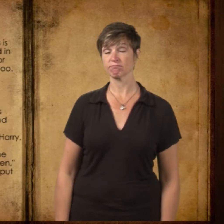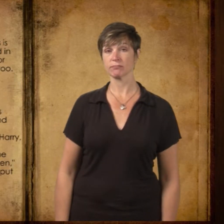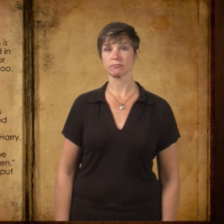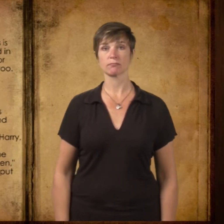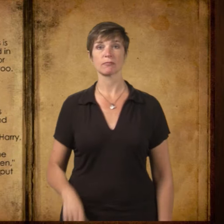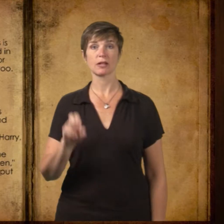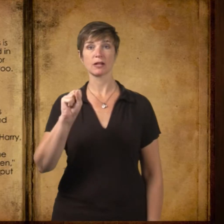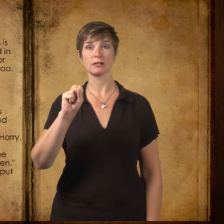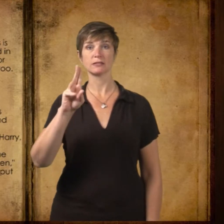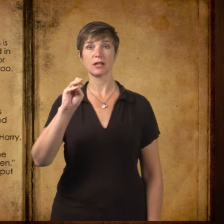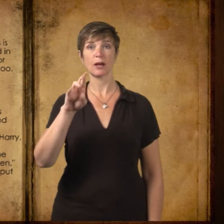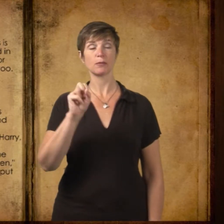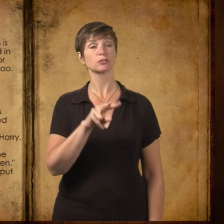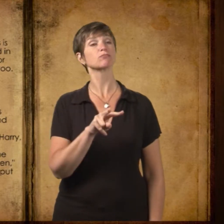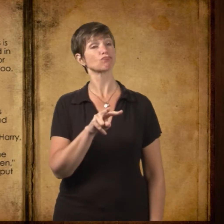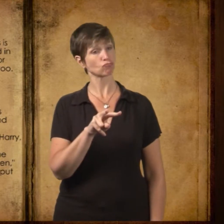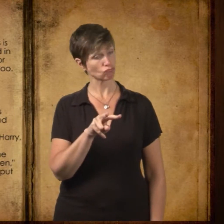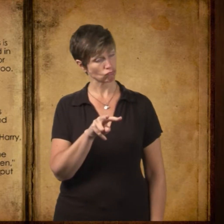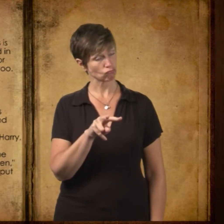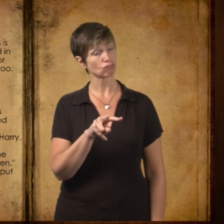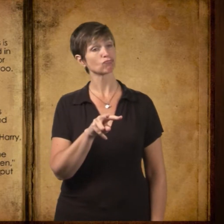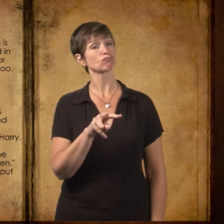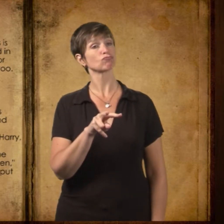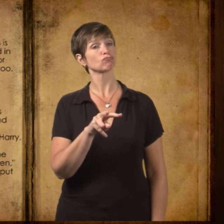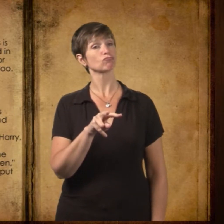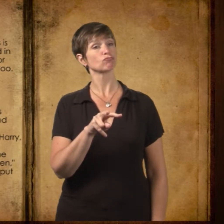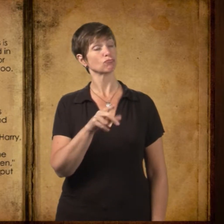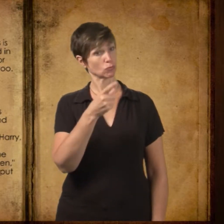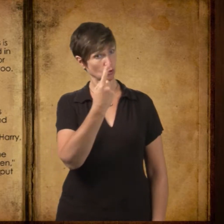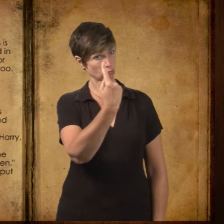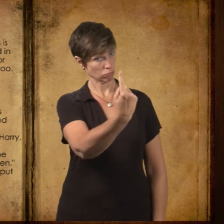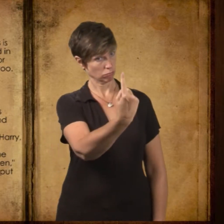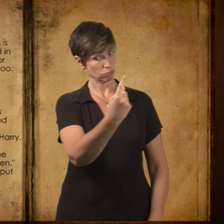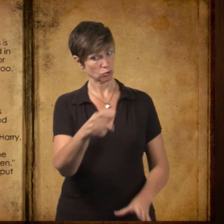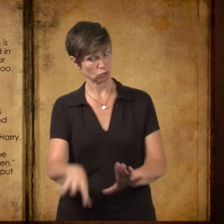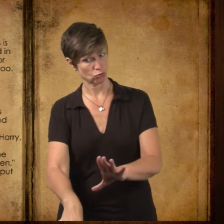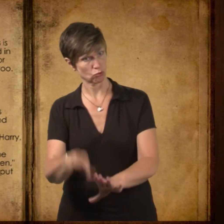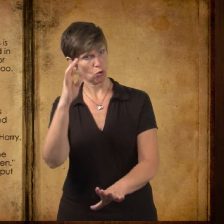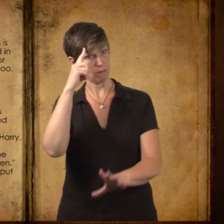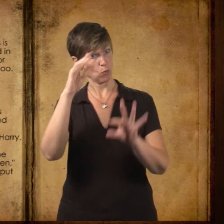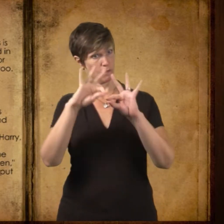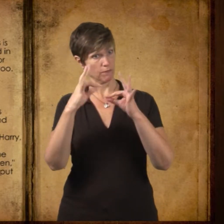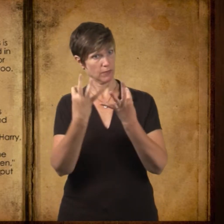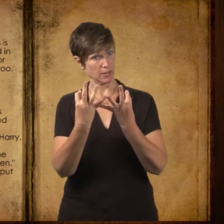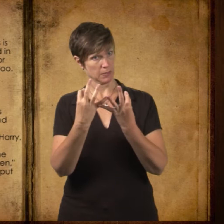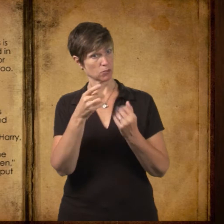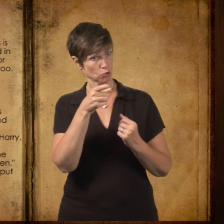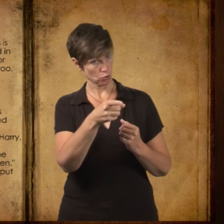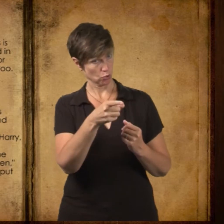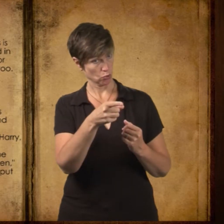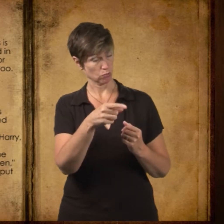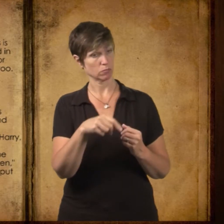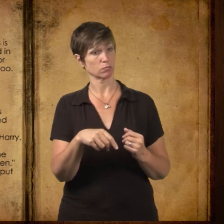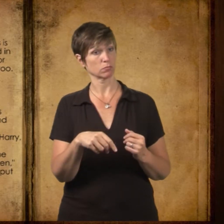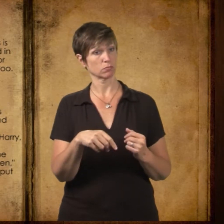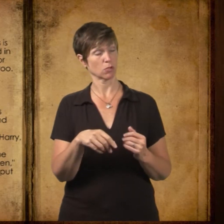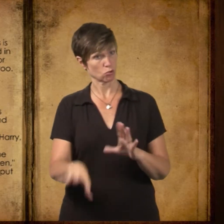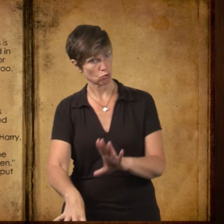Then, as far as drawing for families is concerned, it's you, Mr. Summers said in explanation. And as far as drawing for